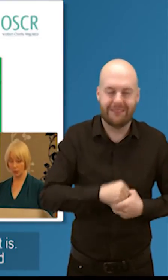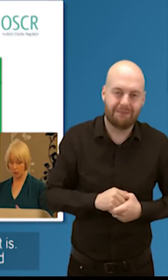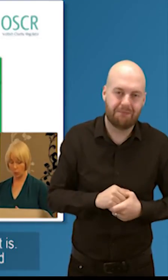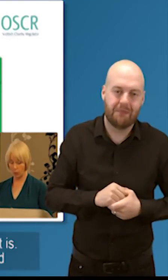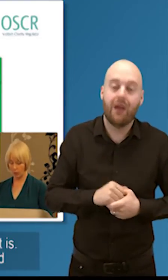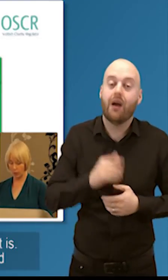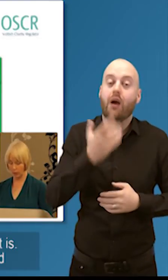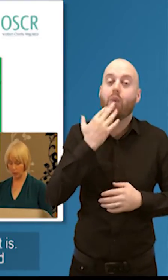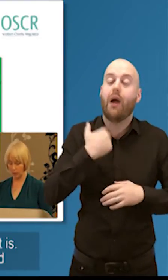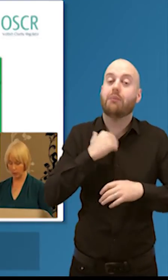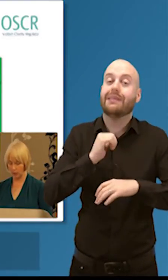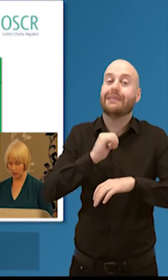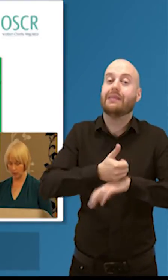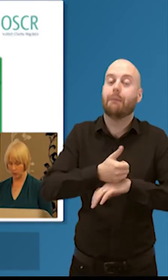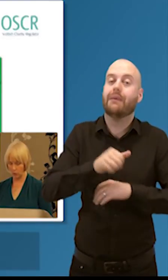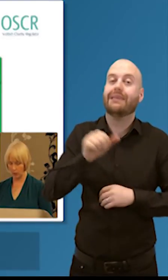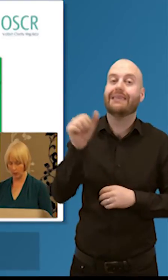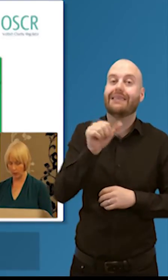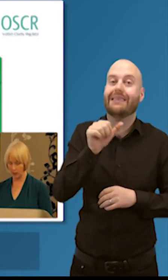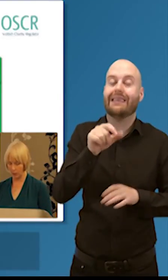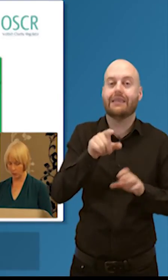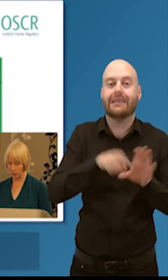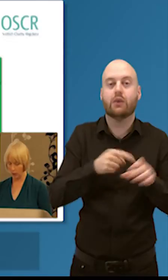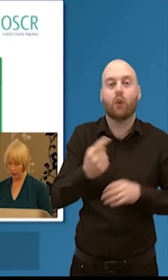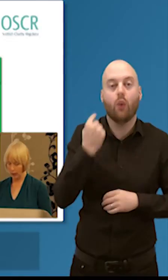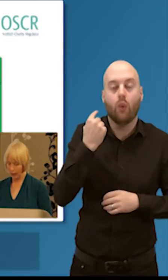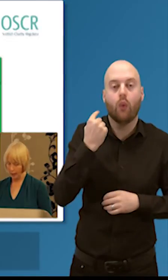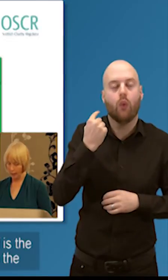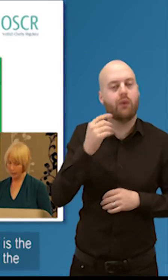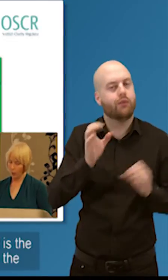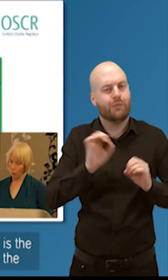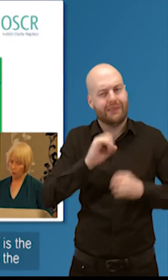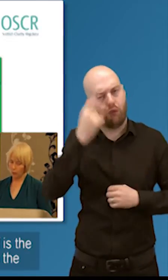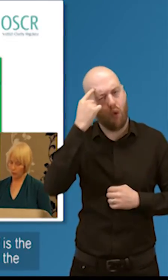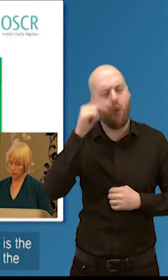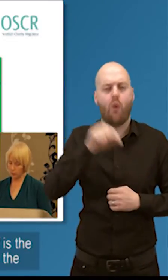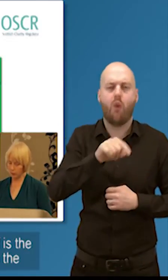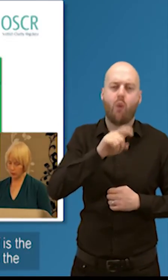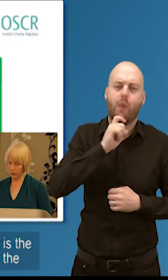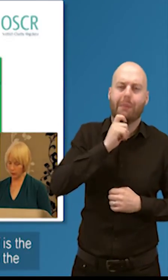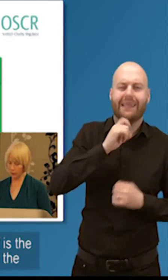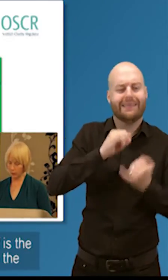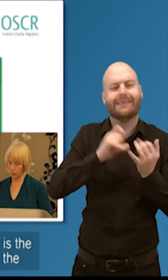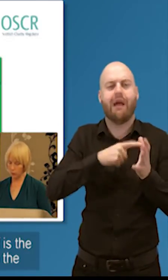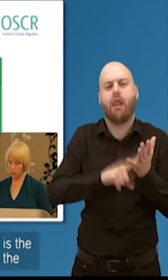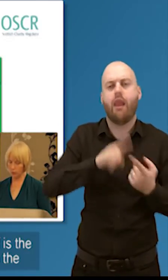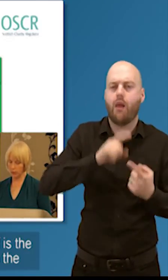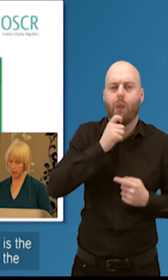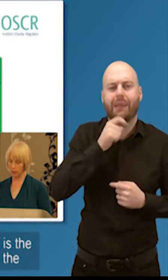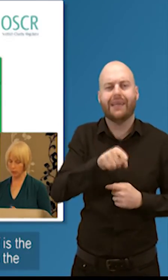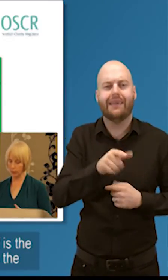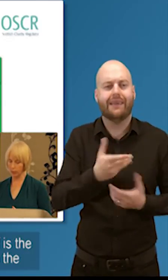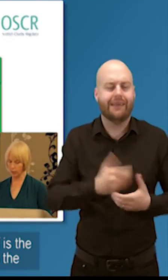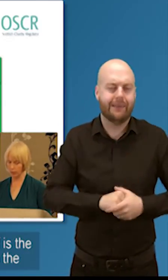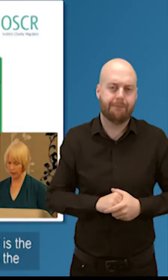organisations now want to come and join us as SCEOs. One of the numbers that we're particularly proud of